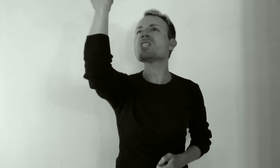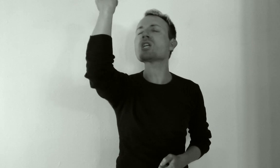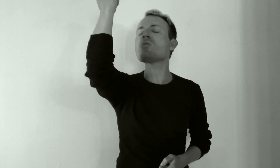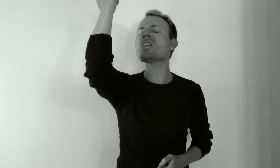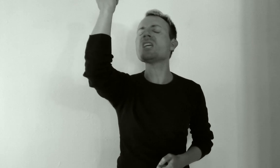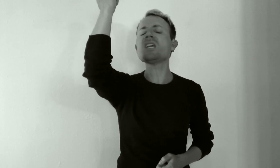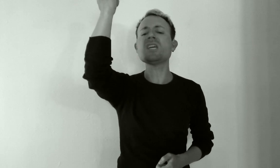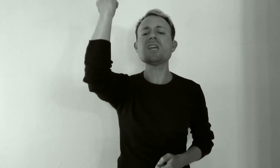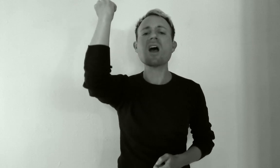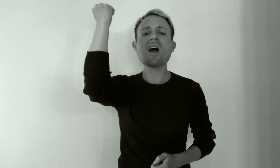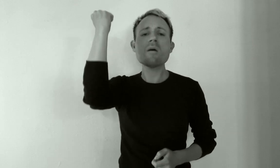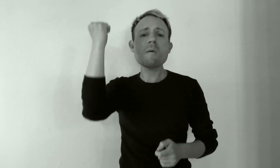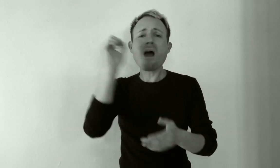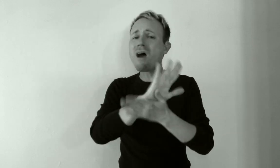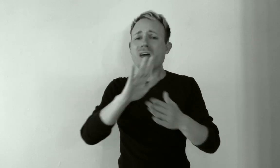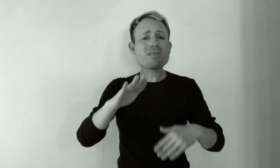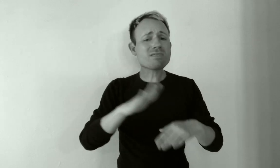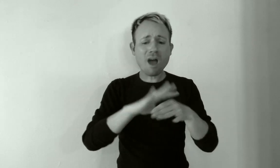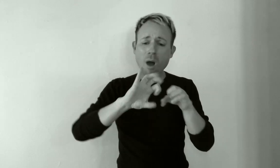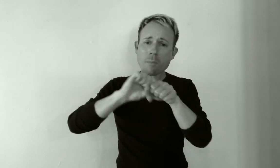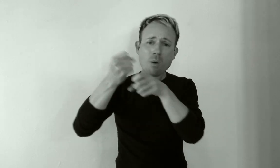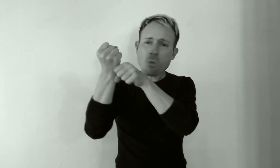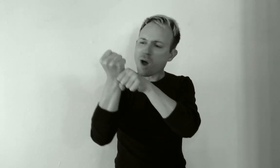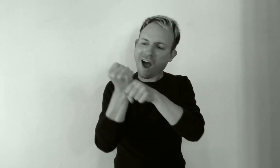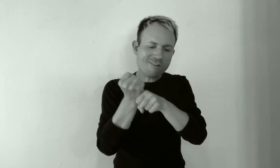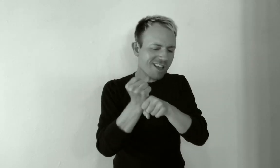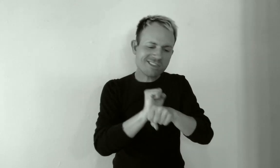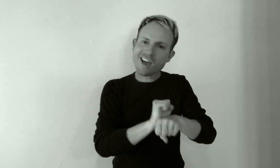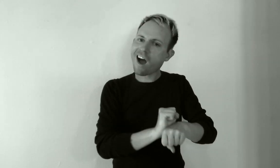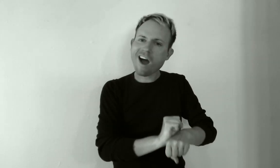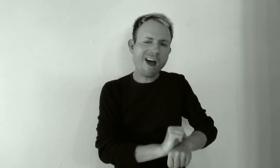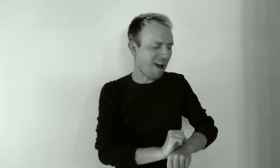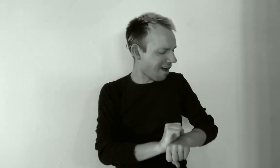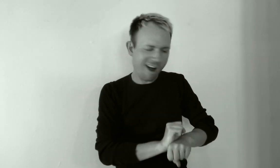There's not enough rope to tie me down